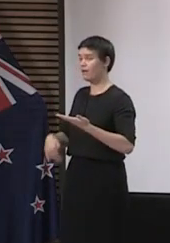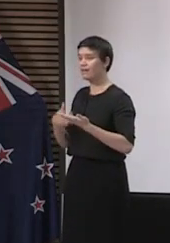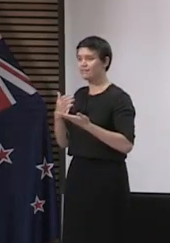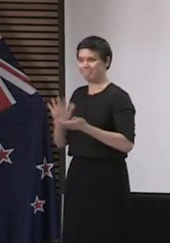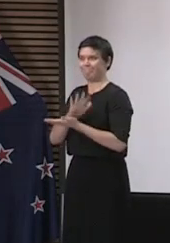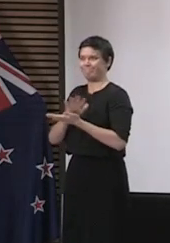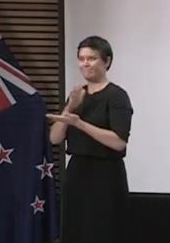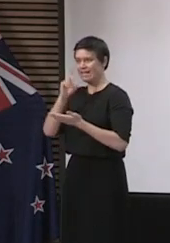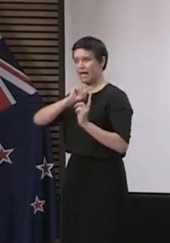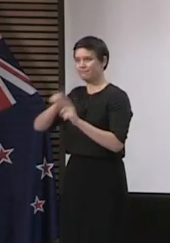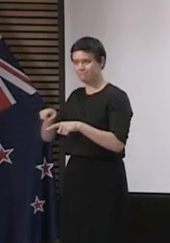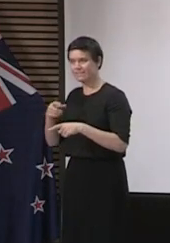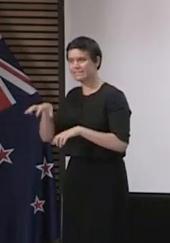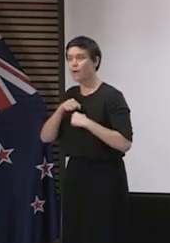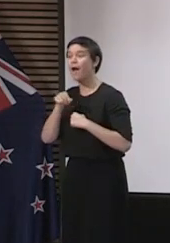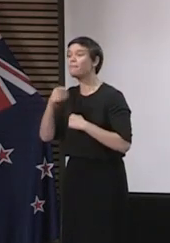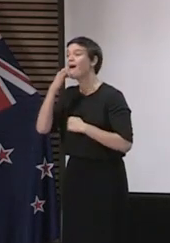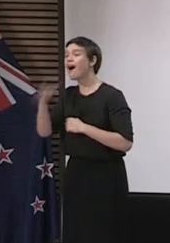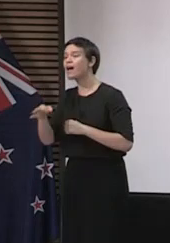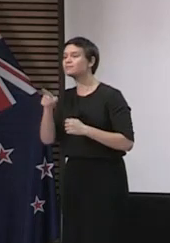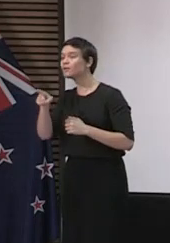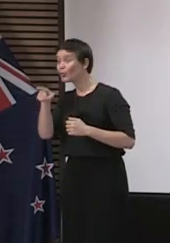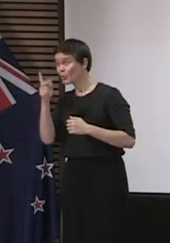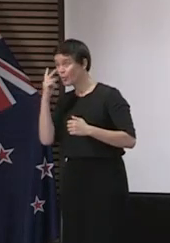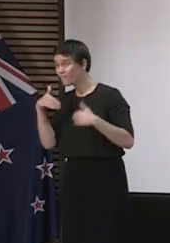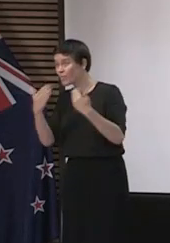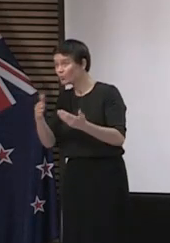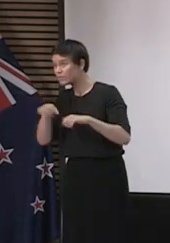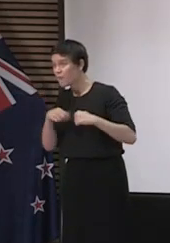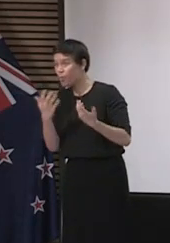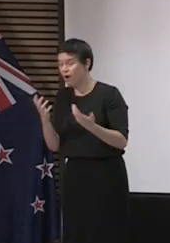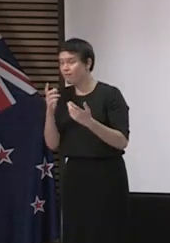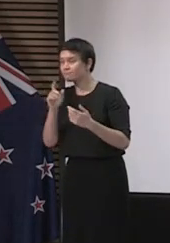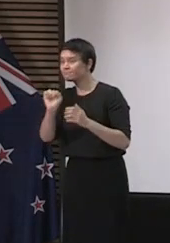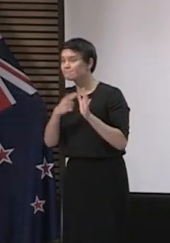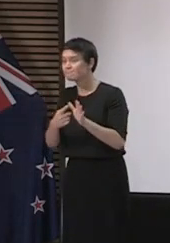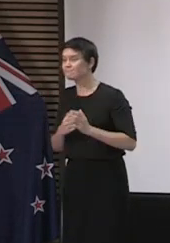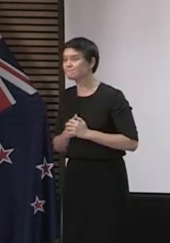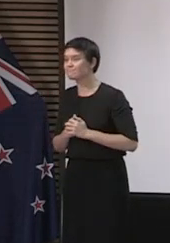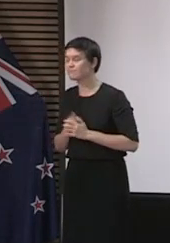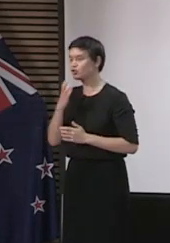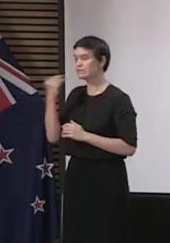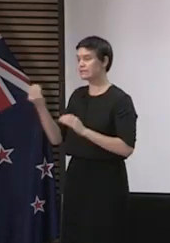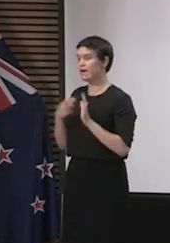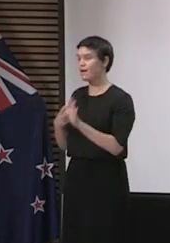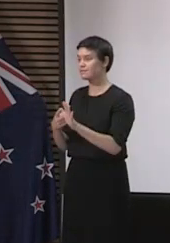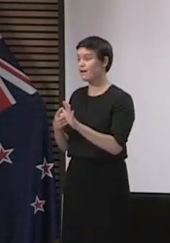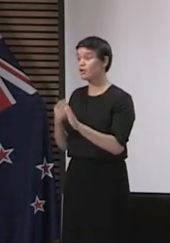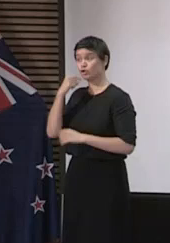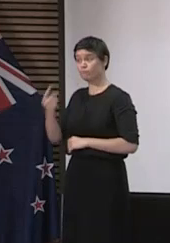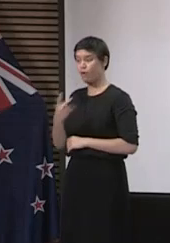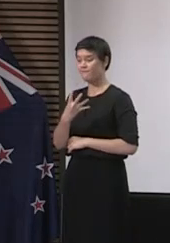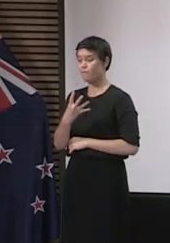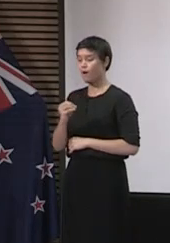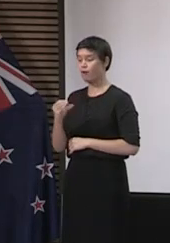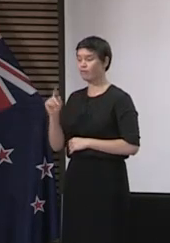looking forward to eating most out of the Australian fresh chickens that are in. We're expecting about 400,000 extra New Zealanders to enter into a workplace.